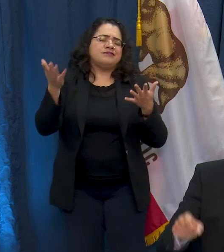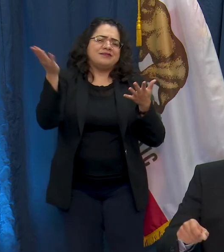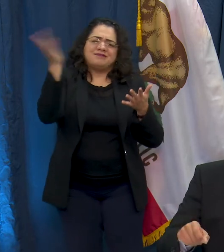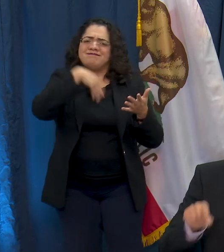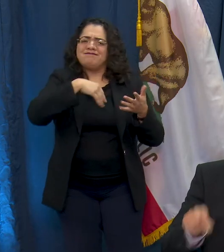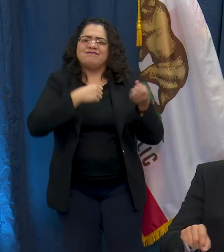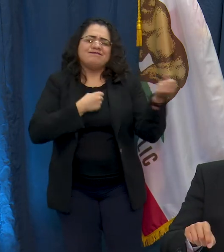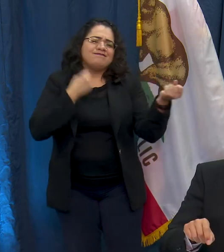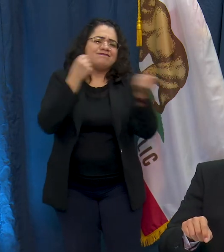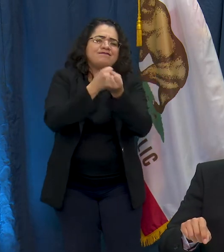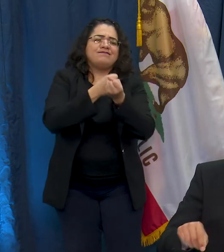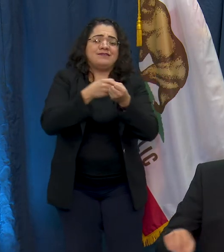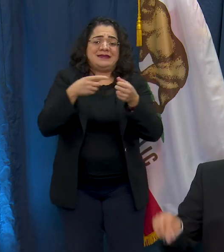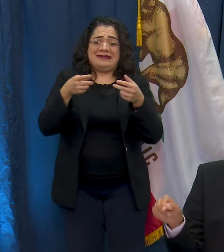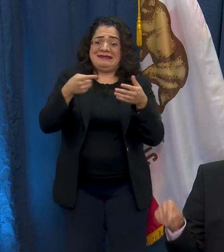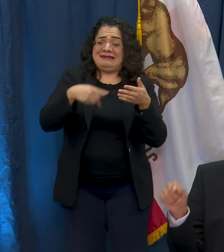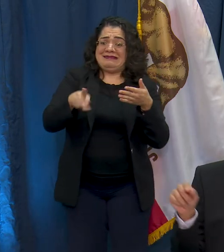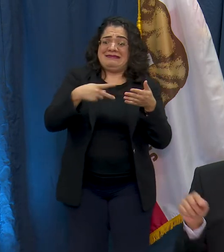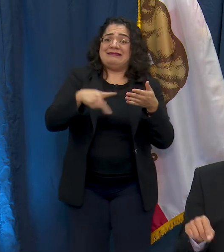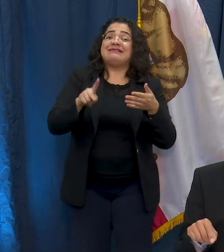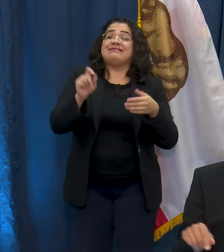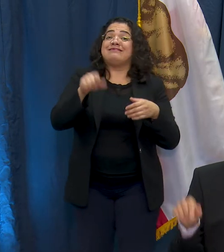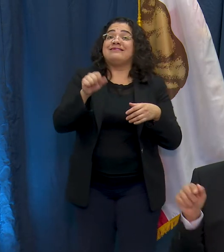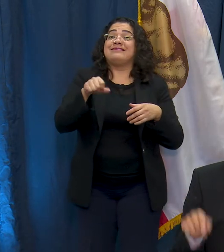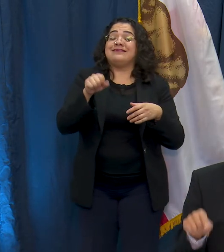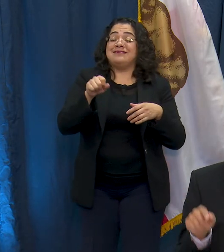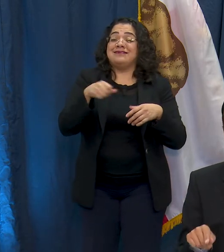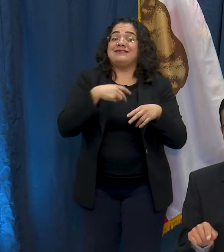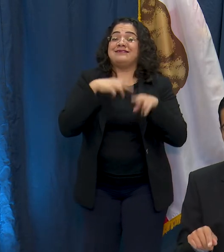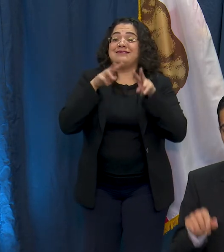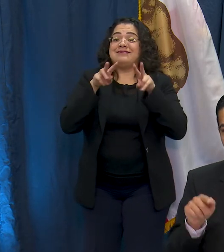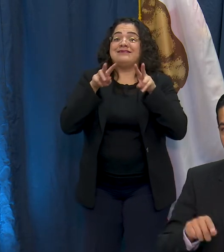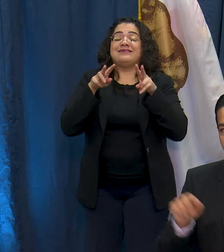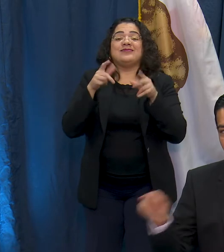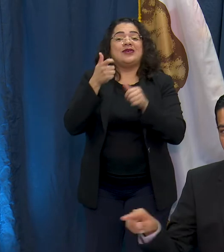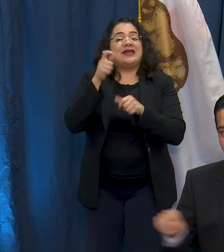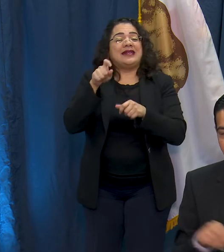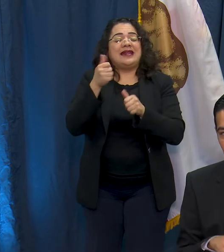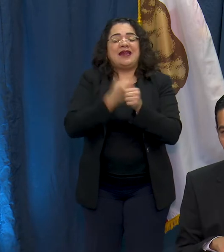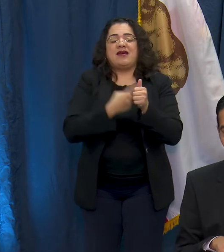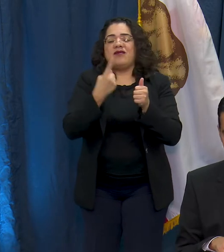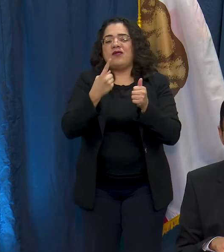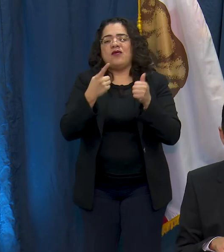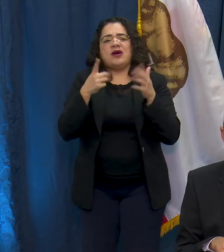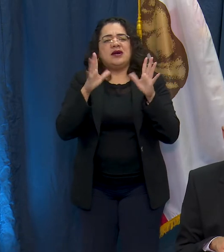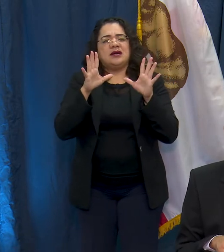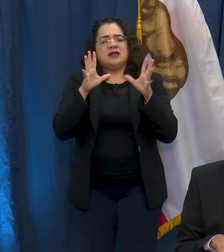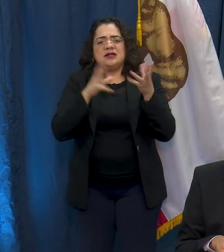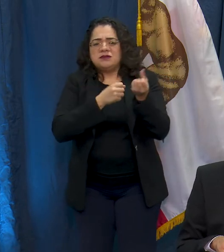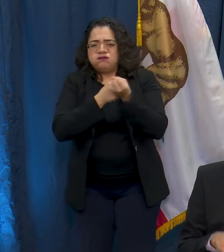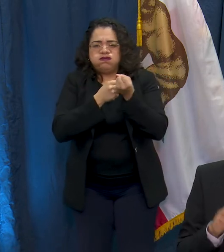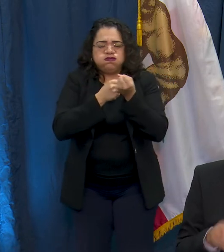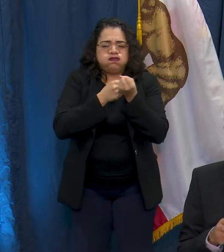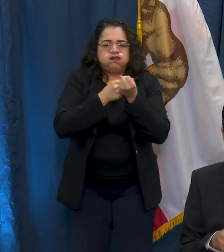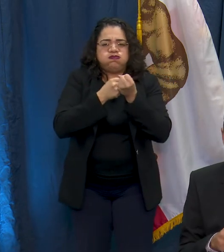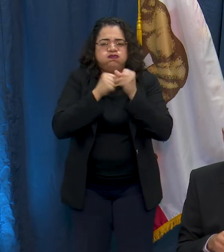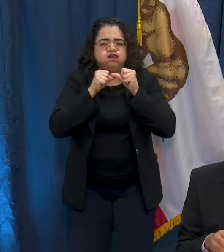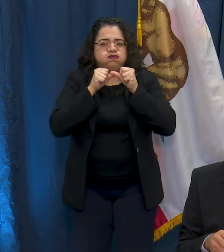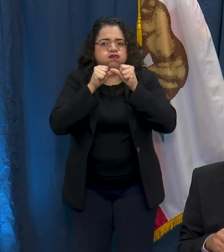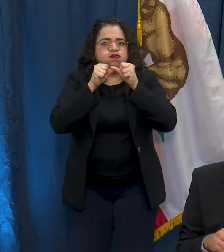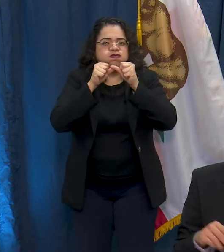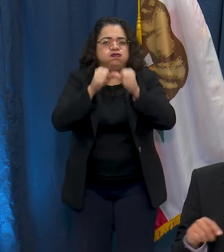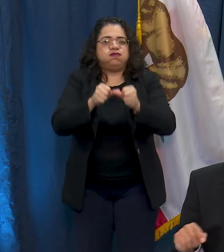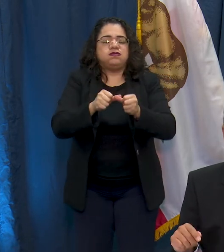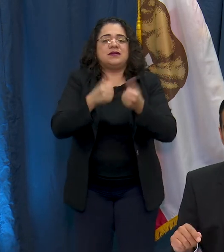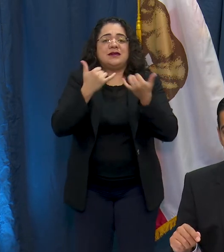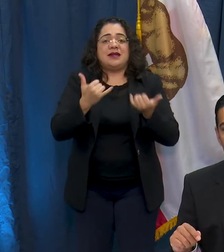saying these next two weeks are the critical weeks and that's because they are and so we need everybody on board to get us through these next few weeks. And with that I